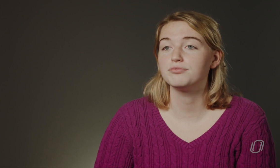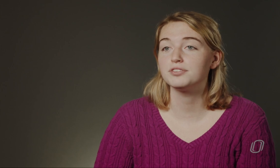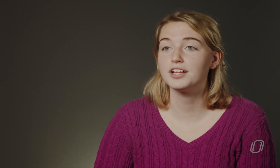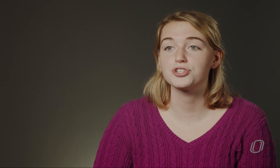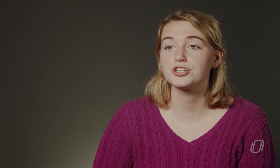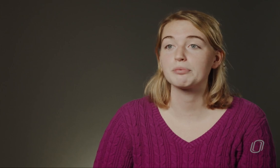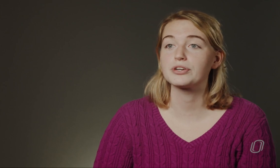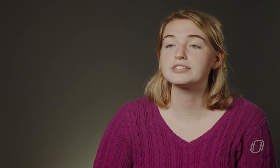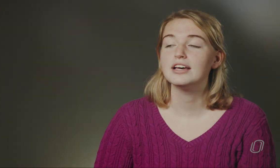full-fledged interpreters.